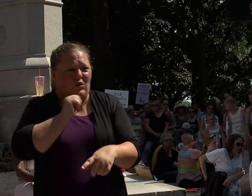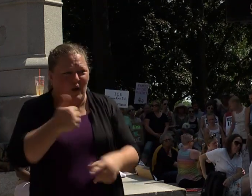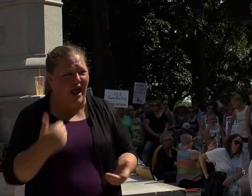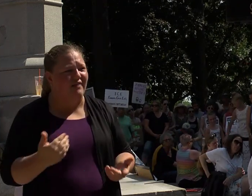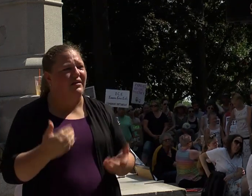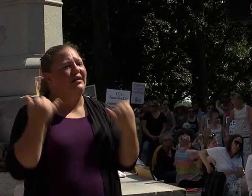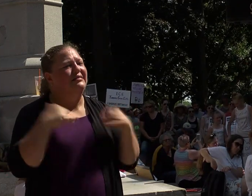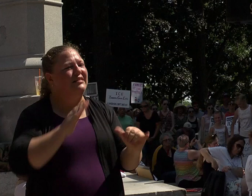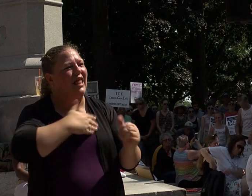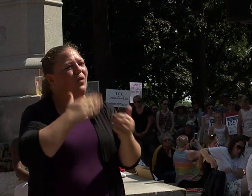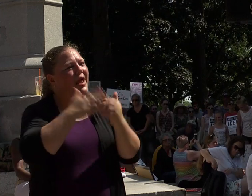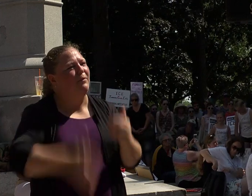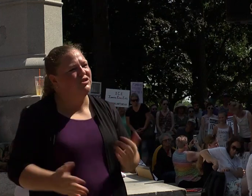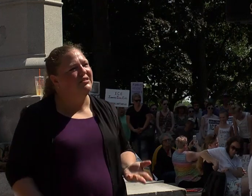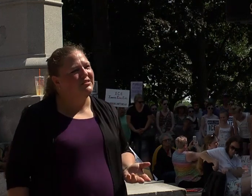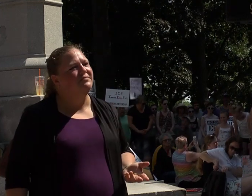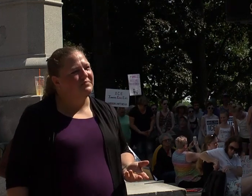our neighbors.